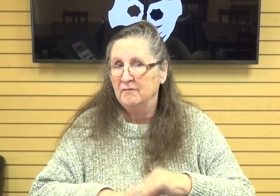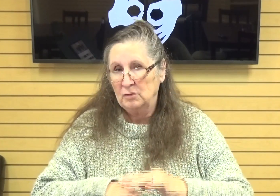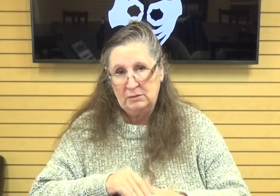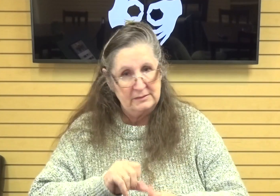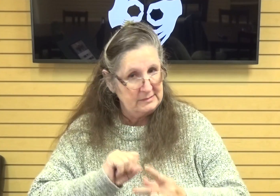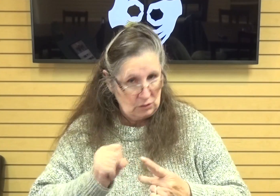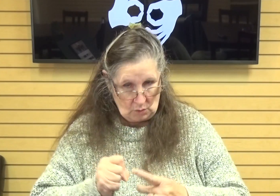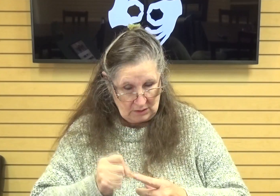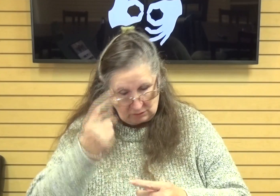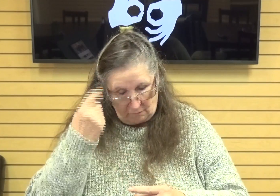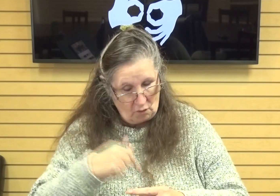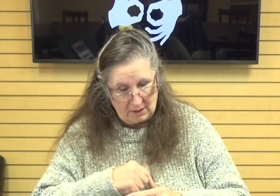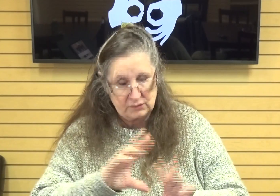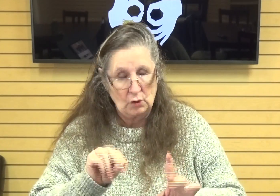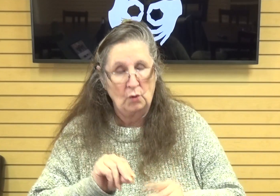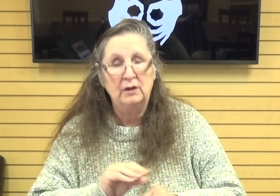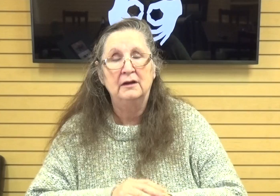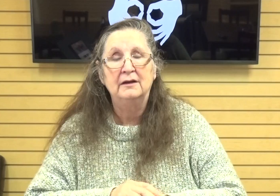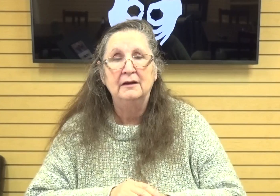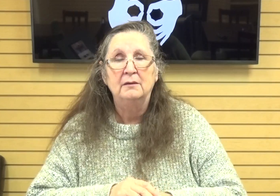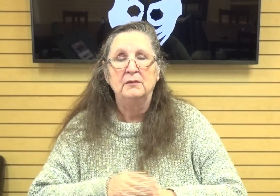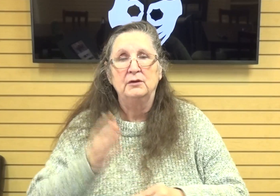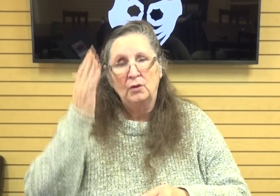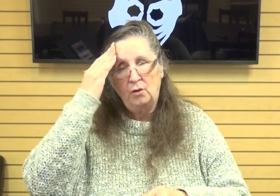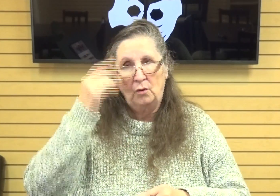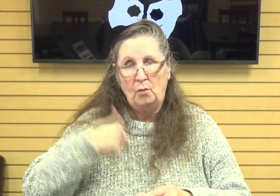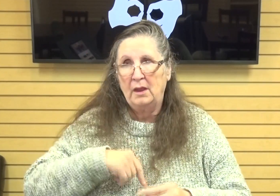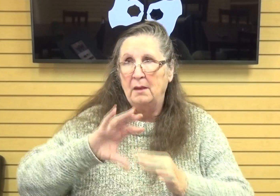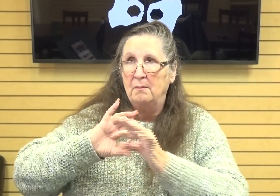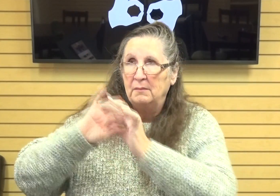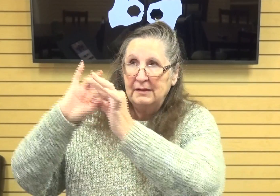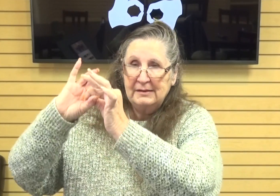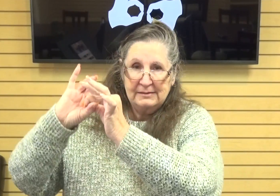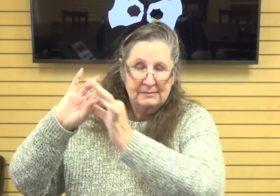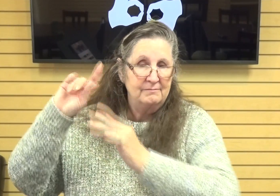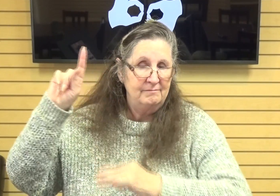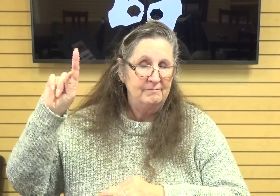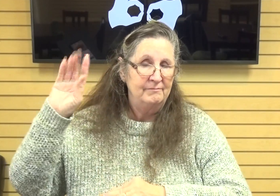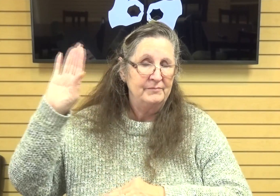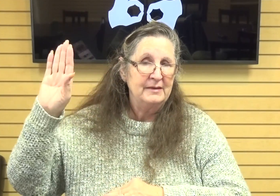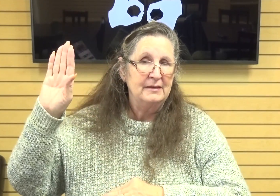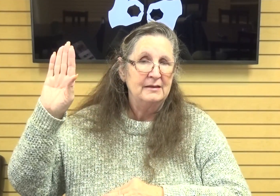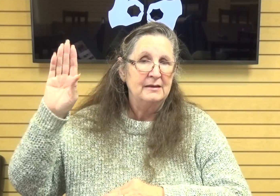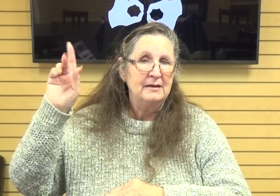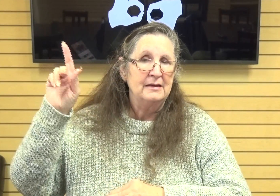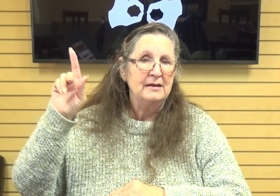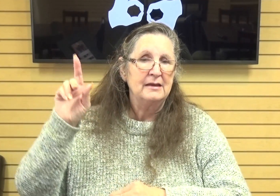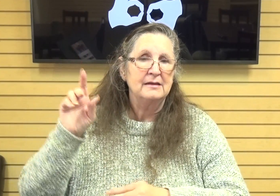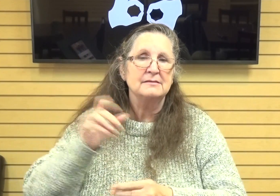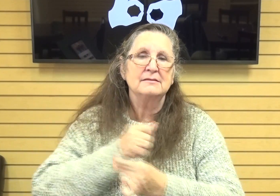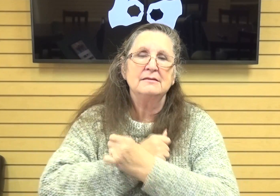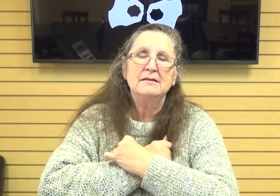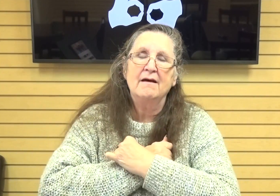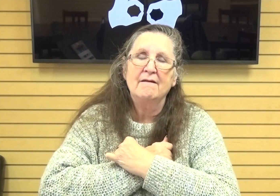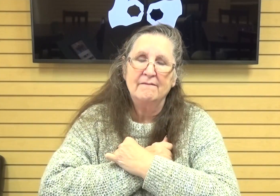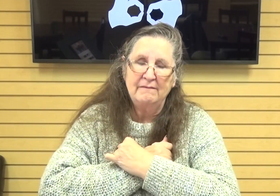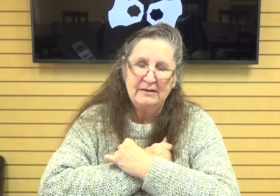but just knowing we're his and um he takes lovingly loving